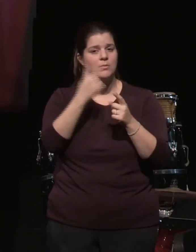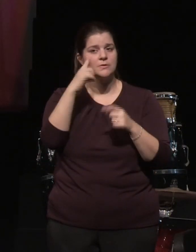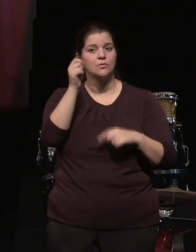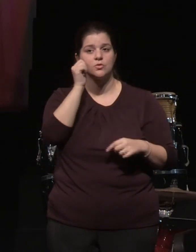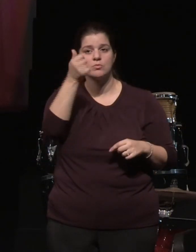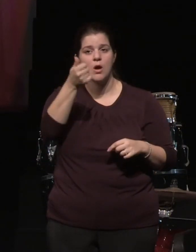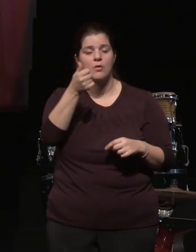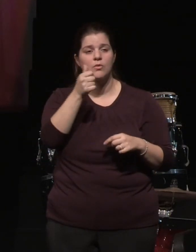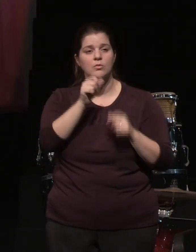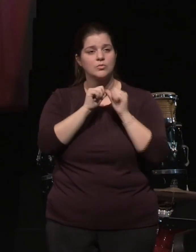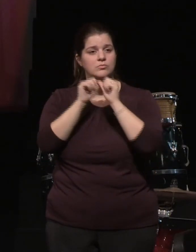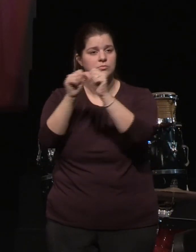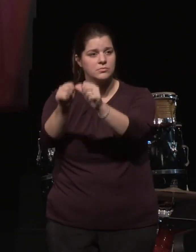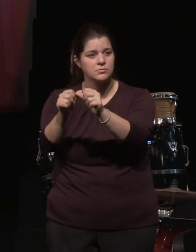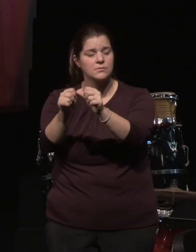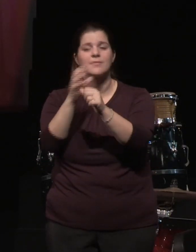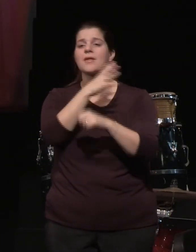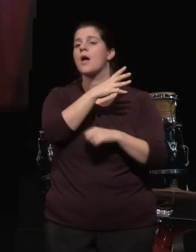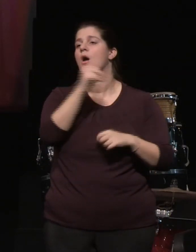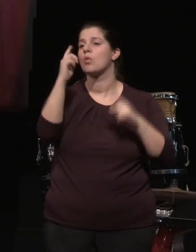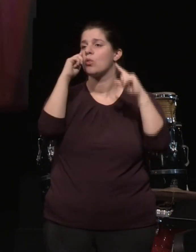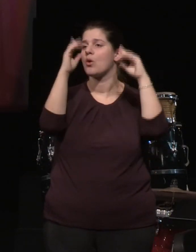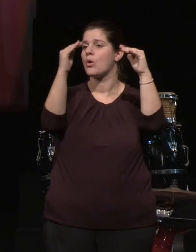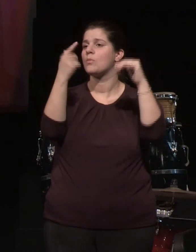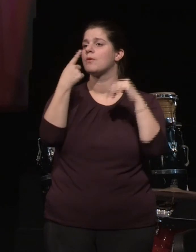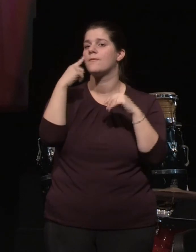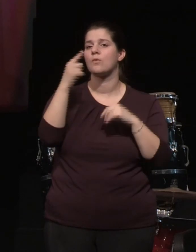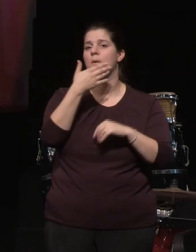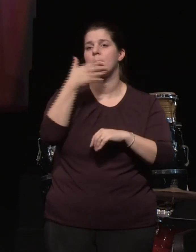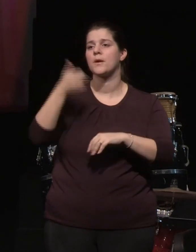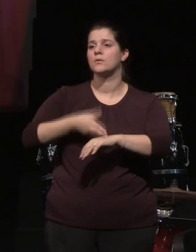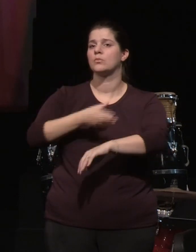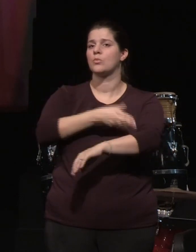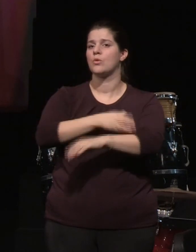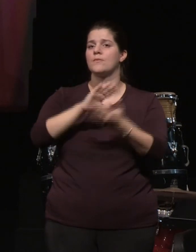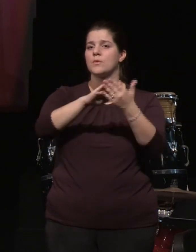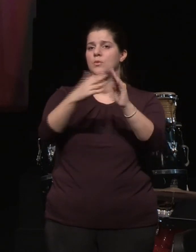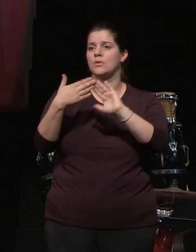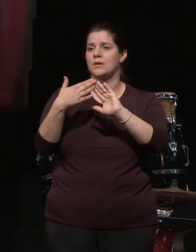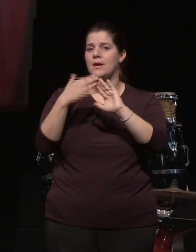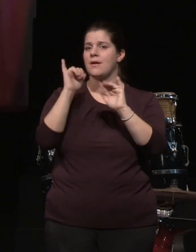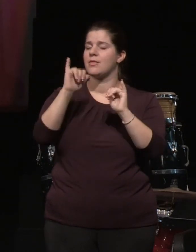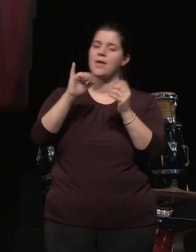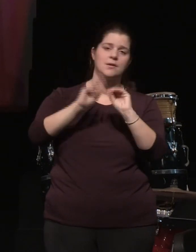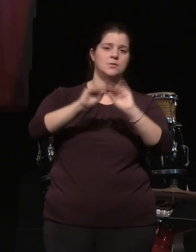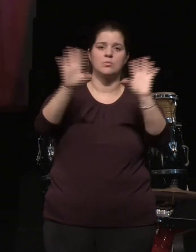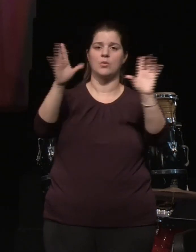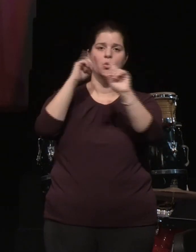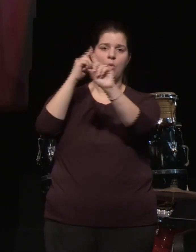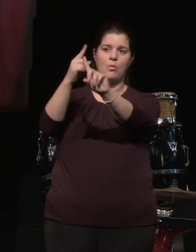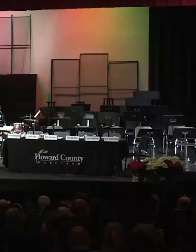endures. And the hope of an even better community burns brighter. Thank you.